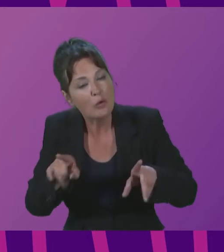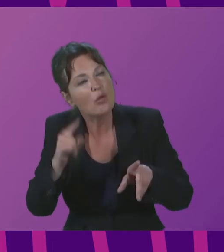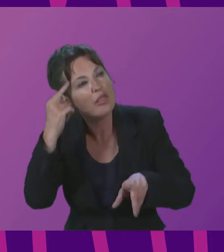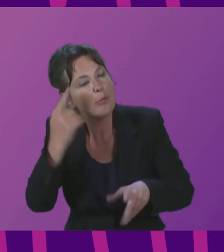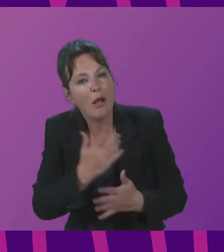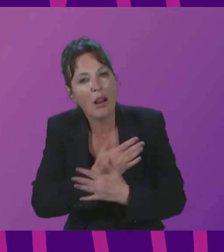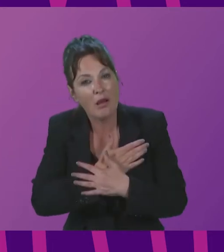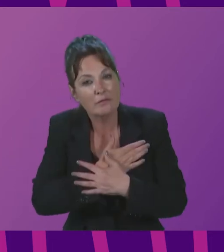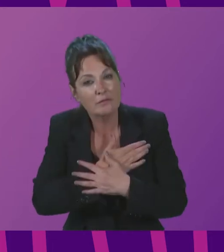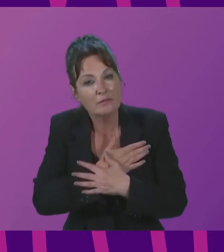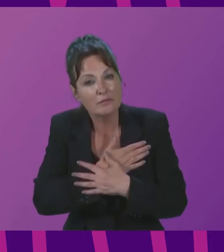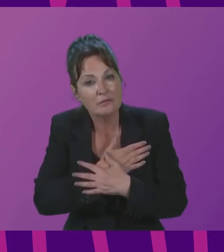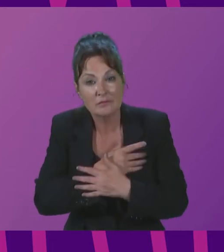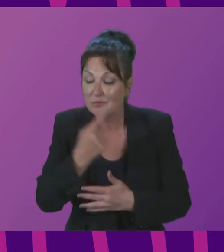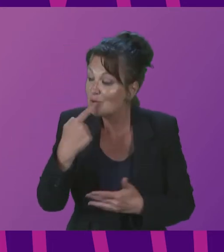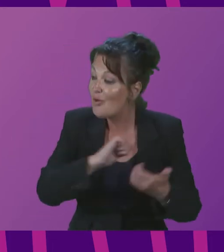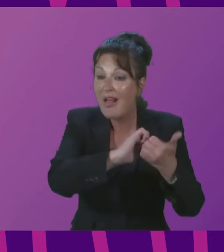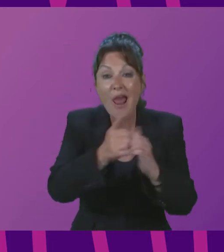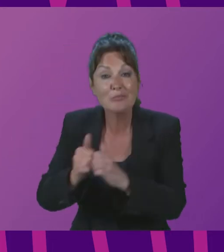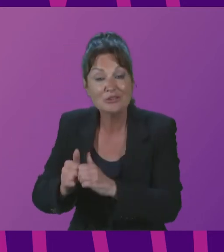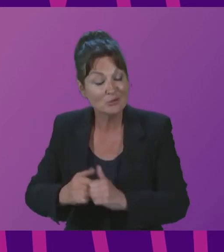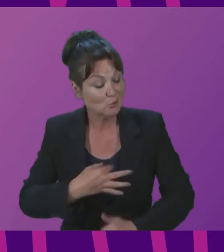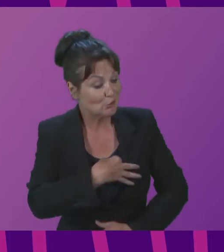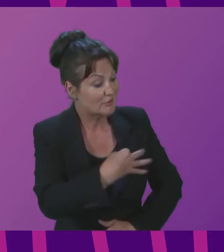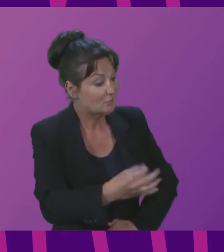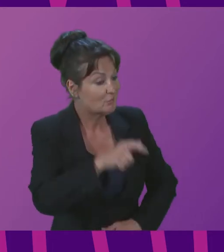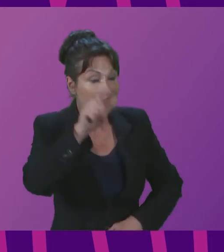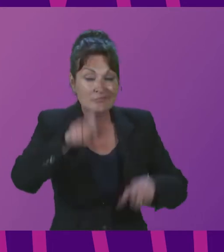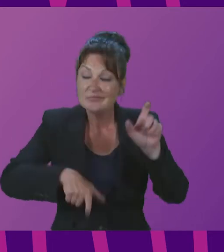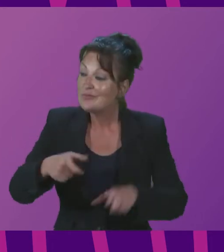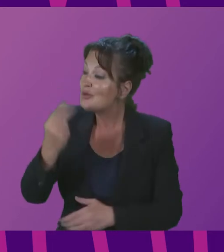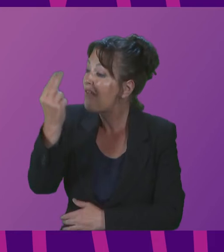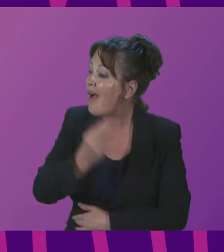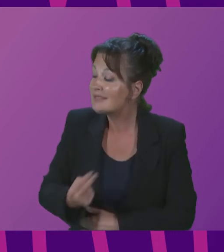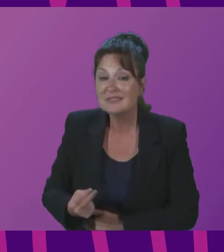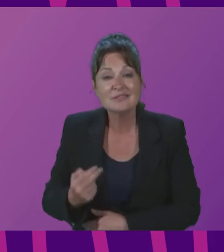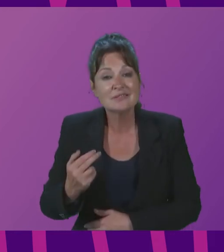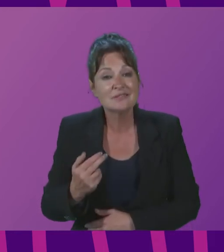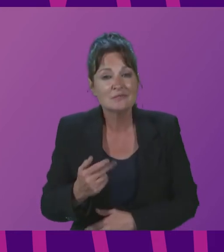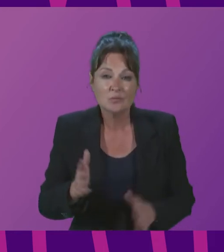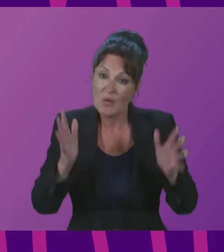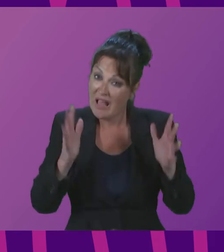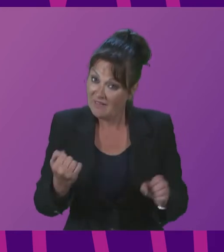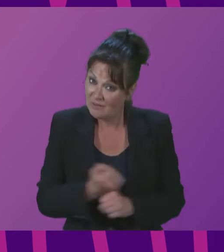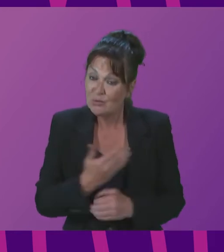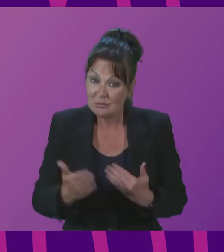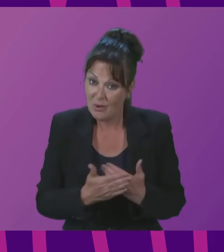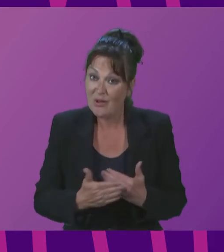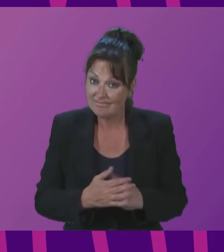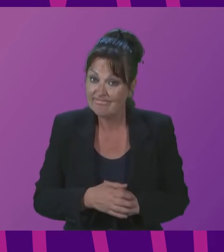to the collaborators to the delegates to the artists to the companies here we have to do more